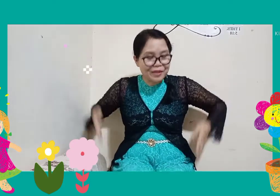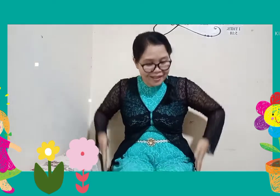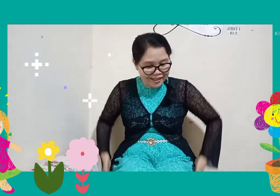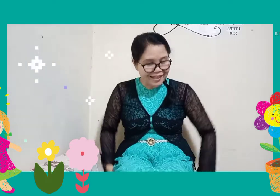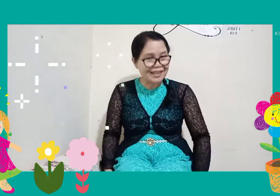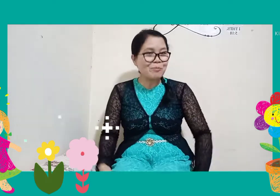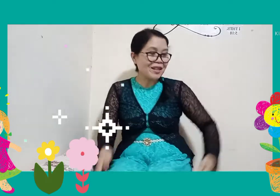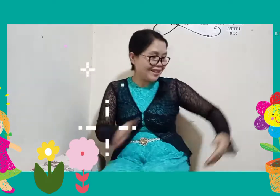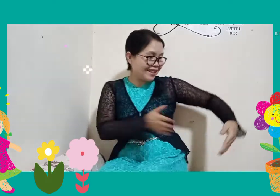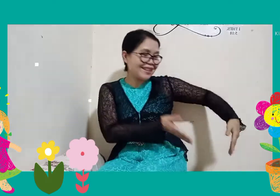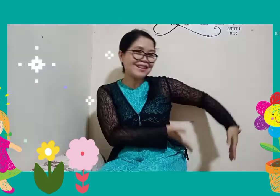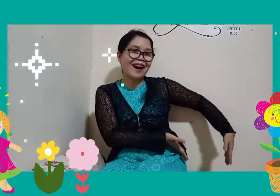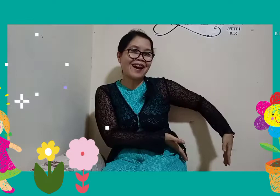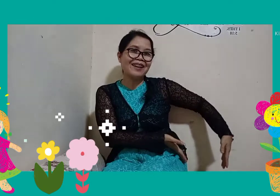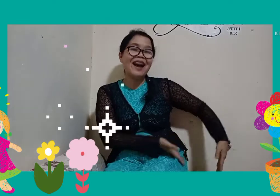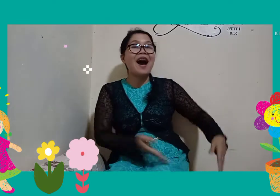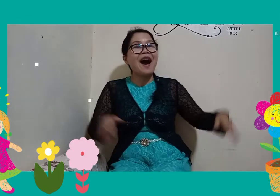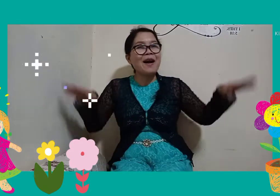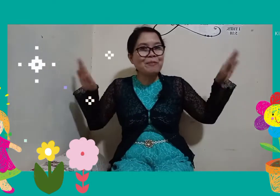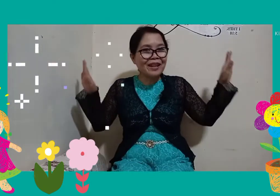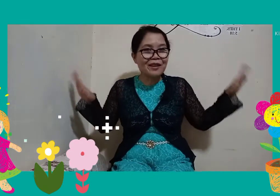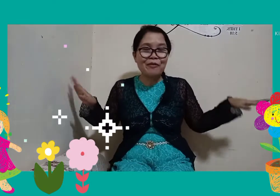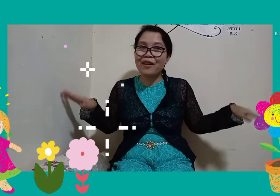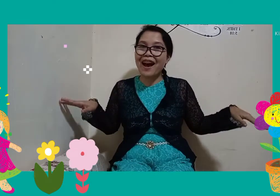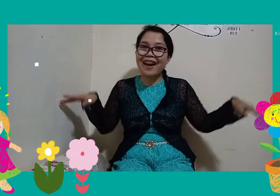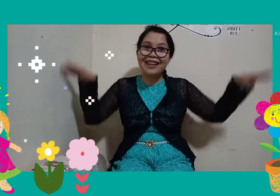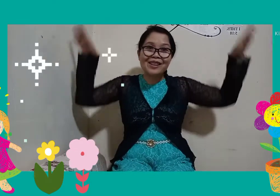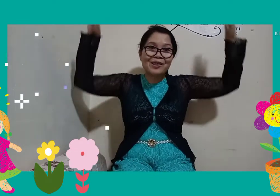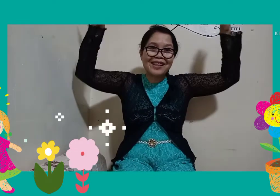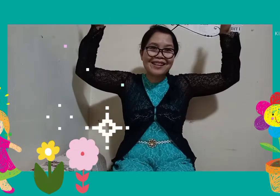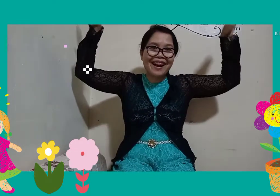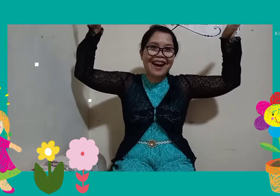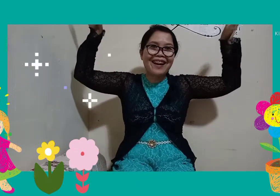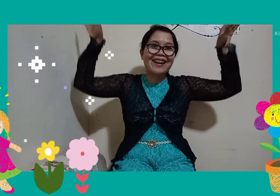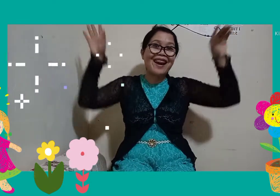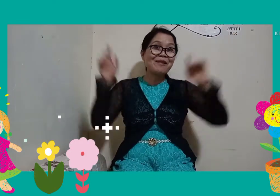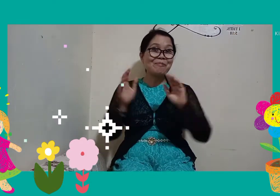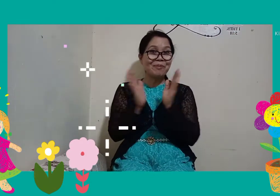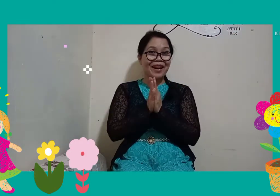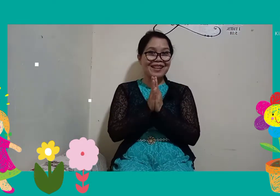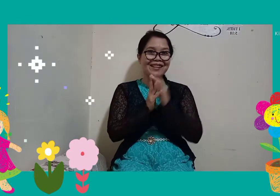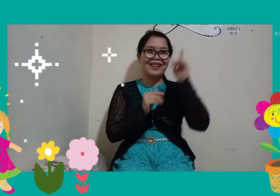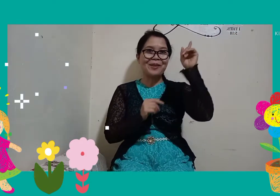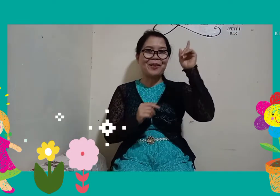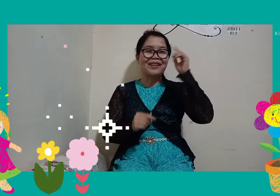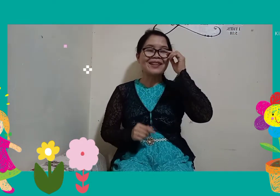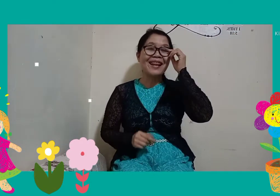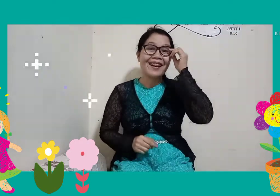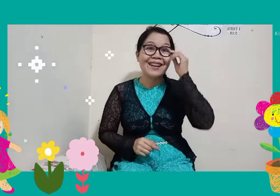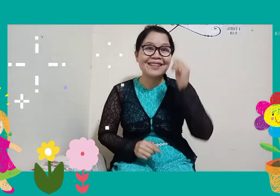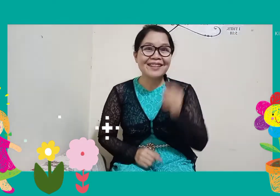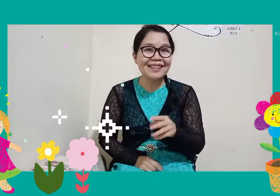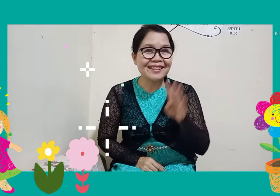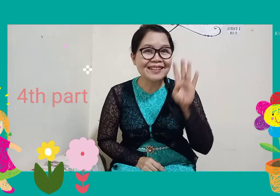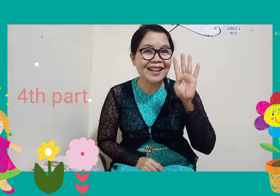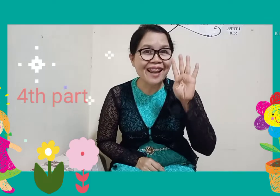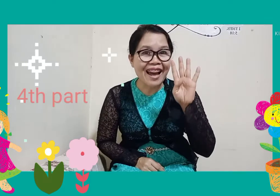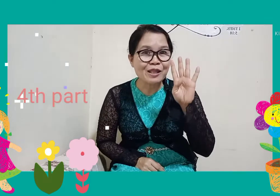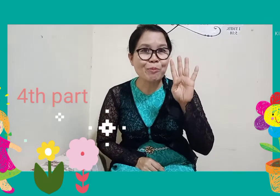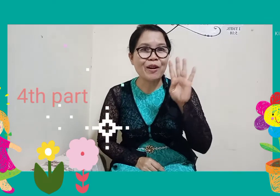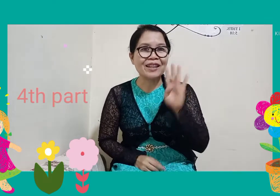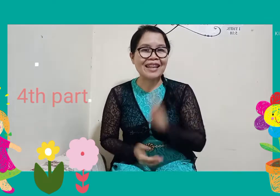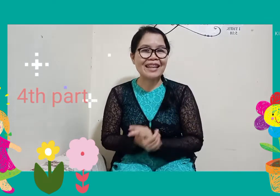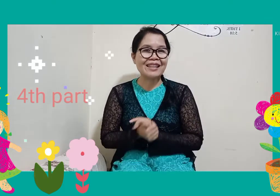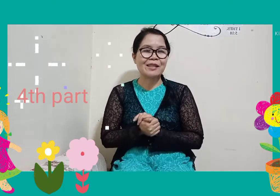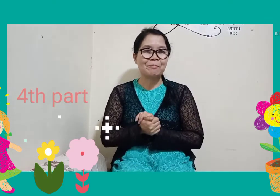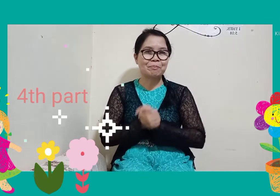I'm gonna sit by Jesus side I'm gonna fly into the sky and praise the Lord then the